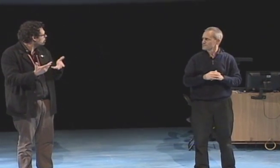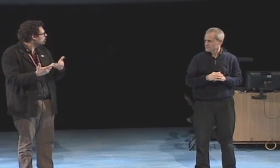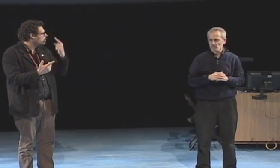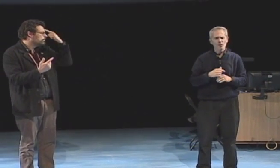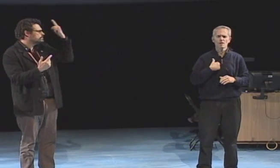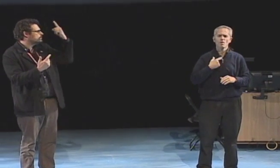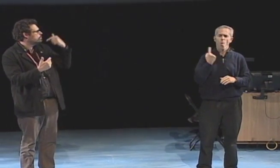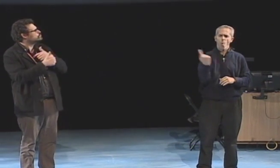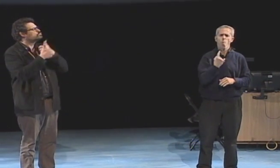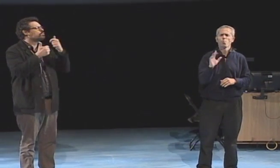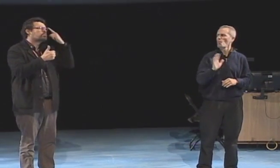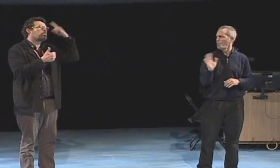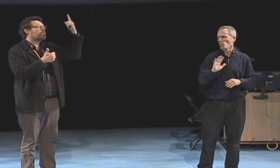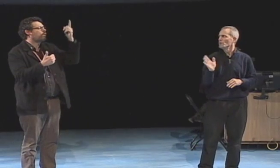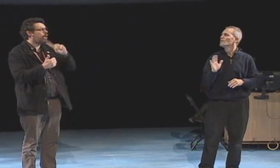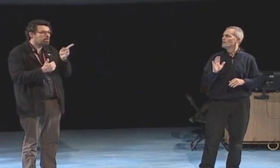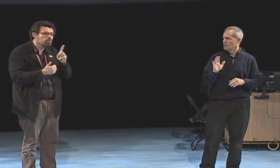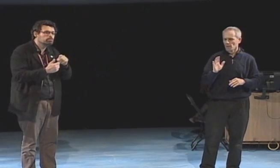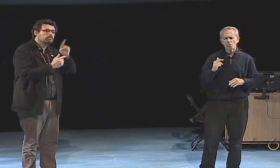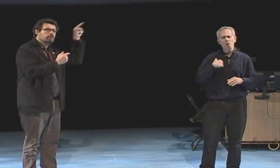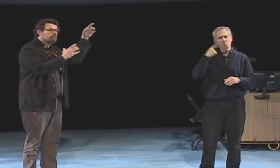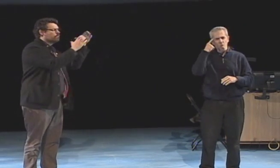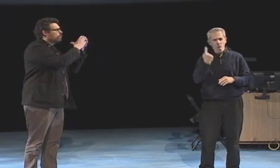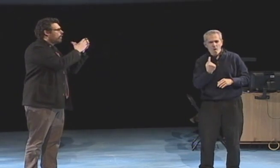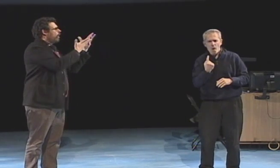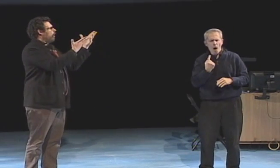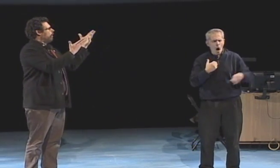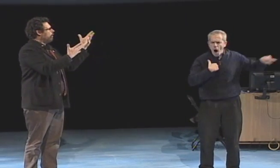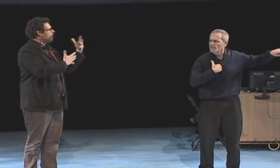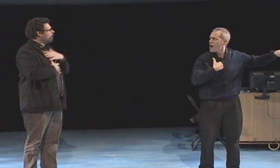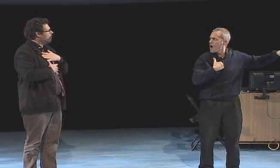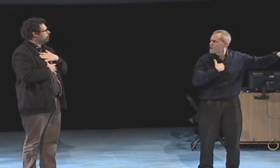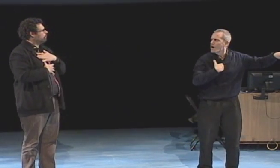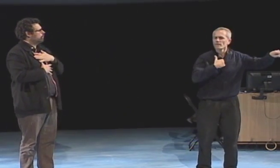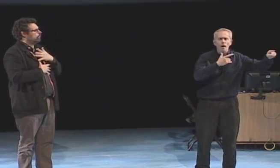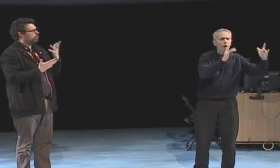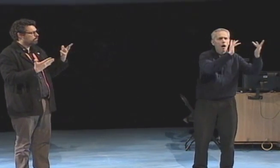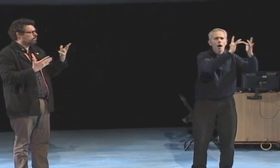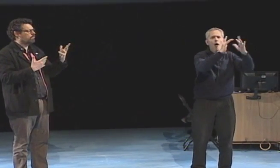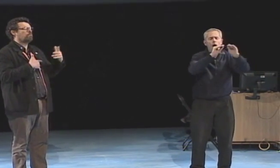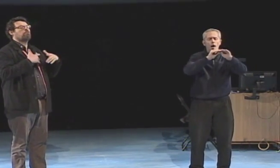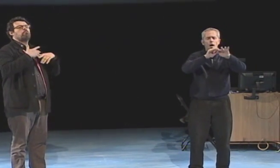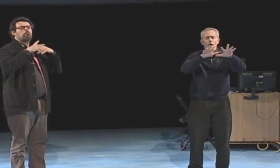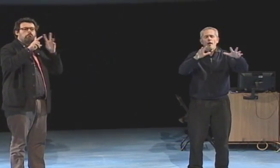I was appreciative and I knew I could go on now